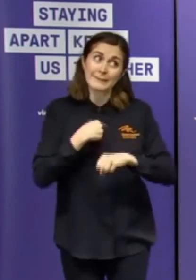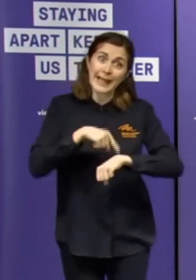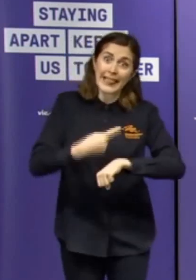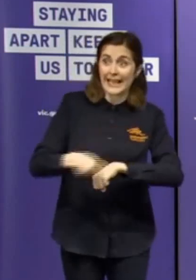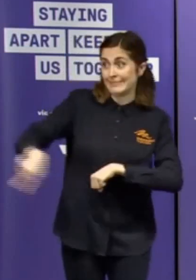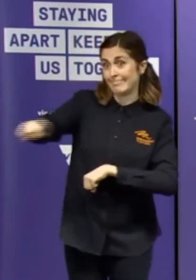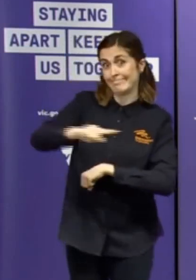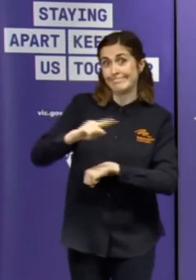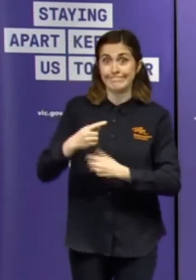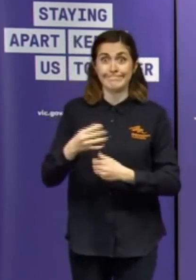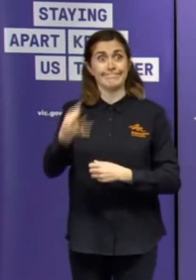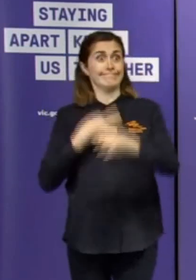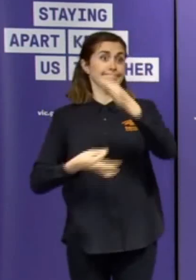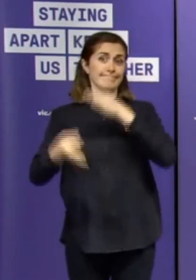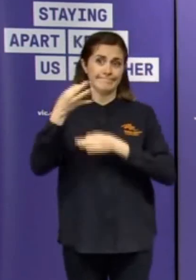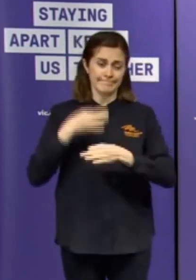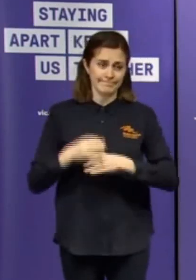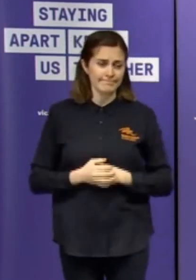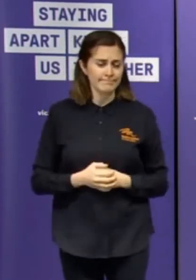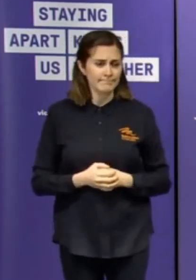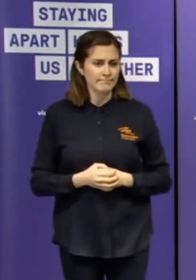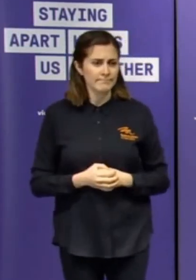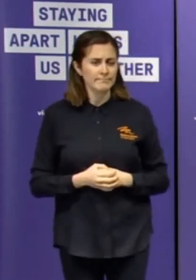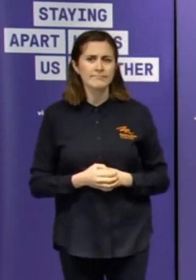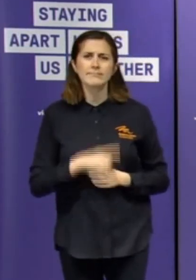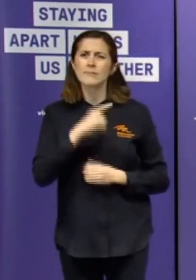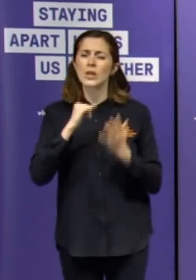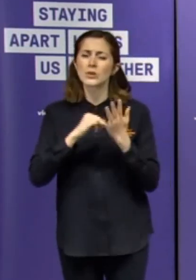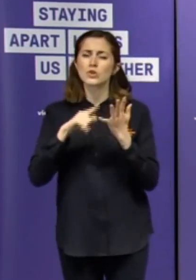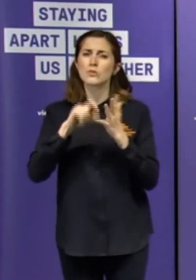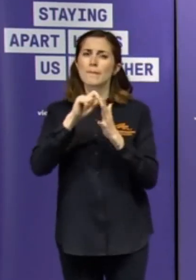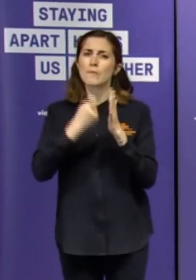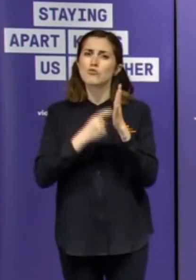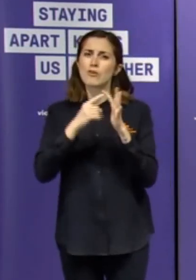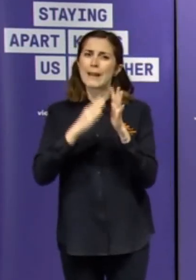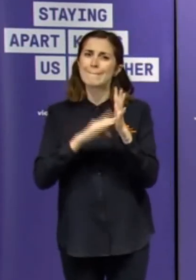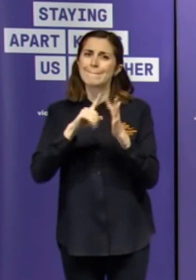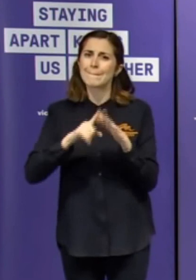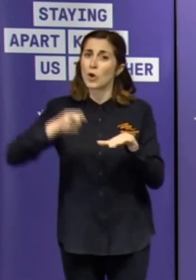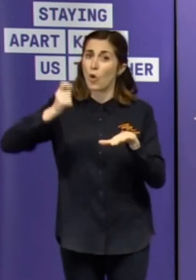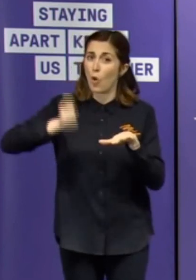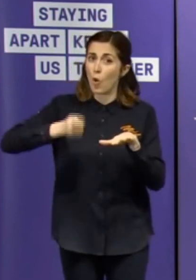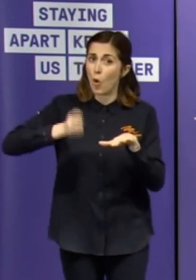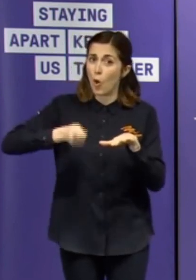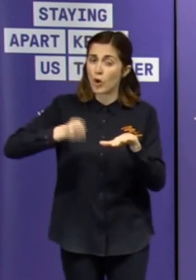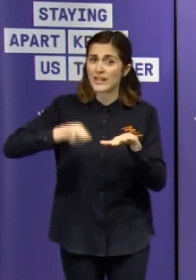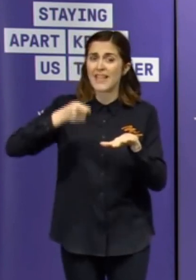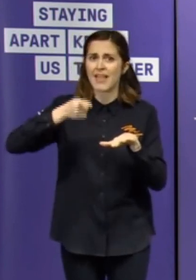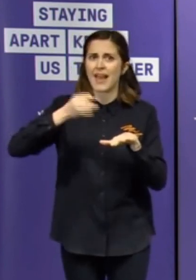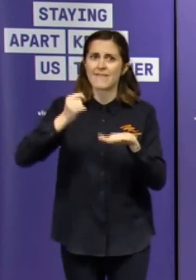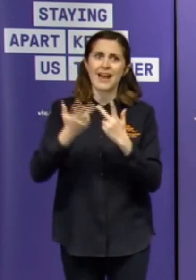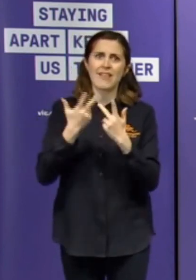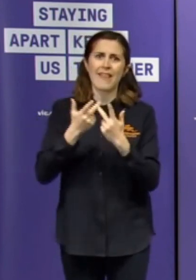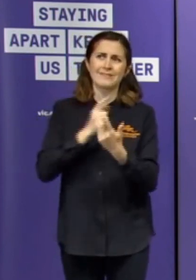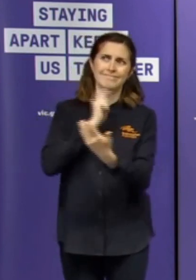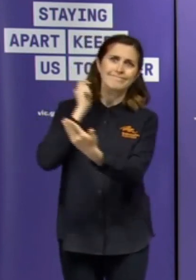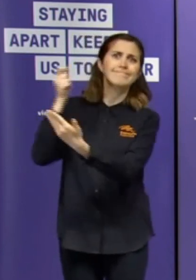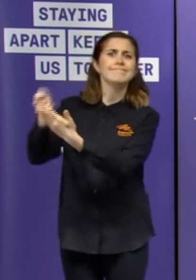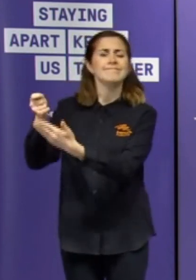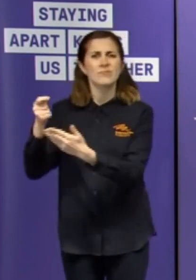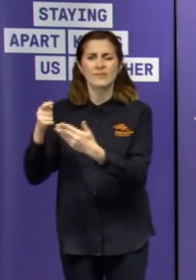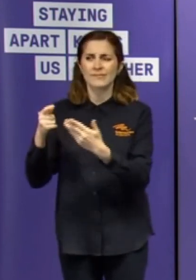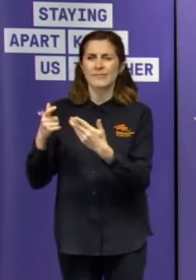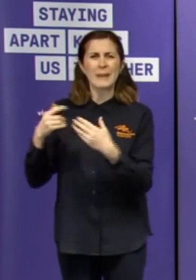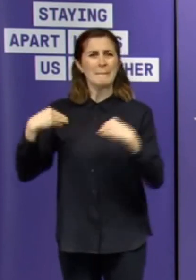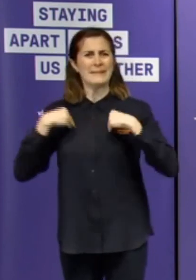Yet another challenge has been filed in the Supreme Court regarding coronavirus restrictions. think this is the 11th one we've seen. This one argues